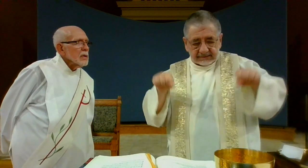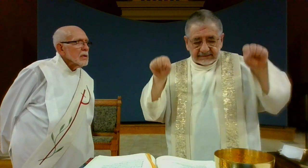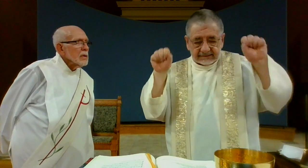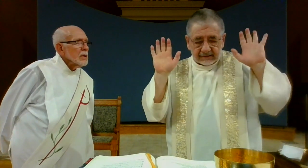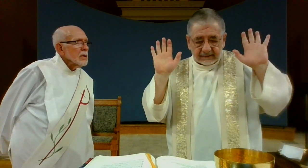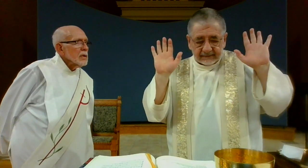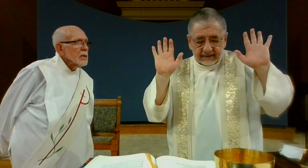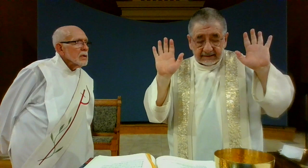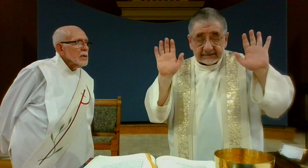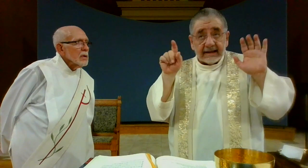sacrificed.